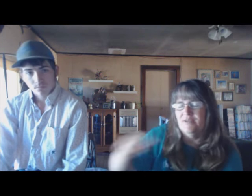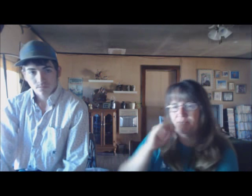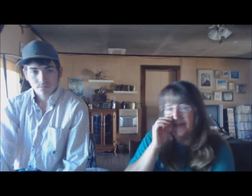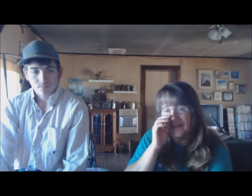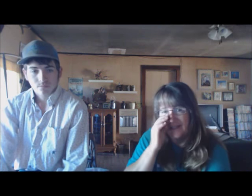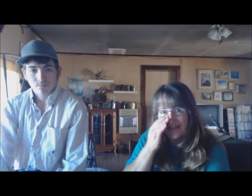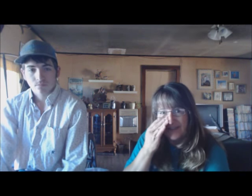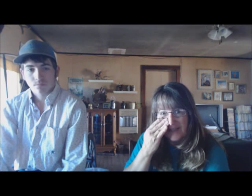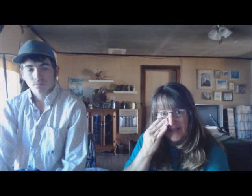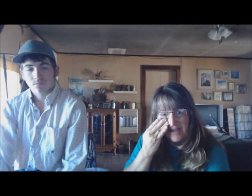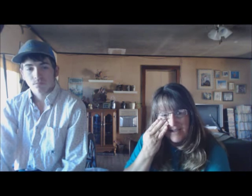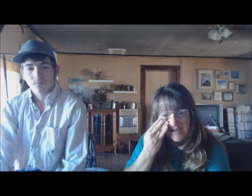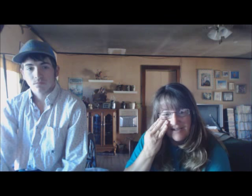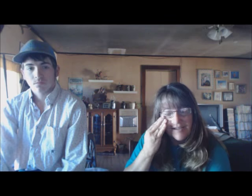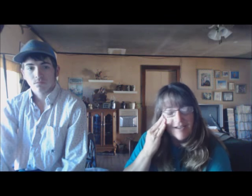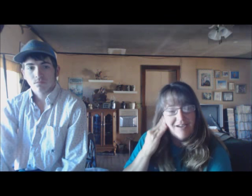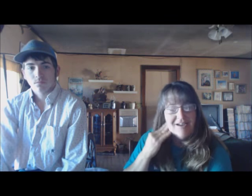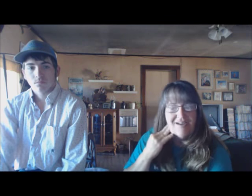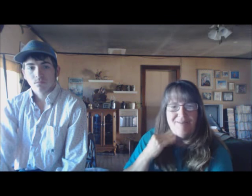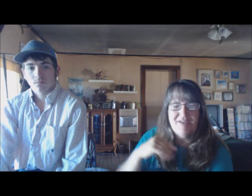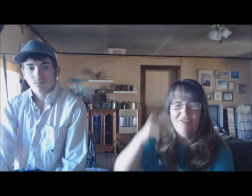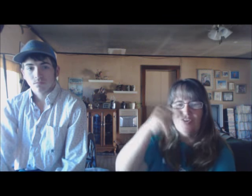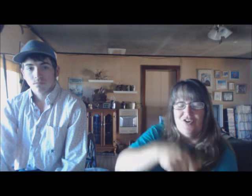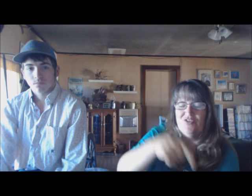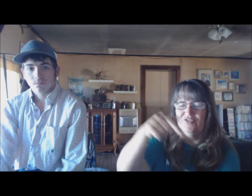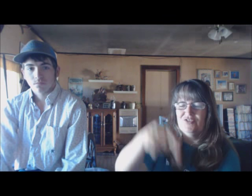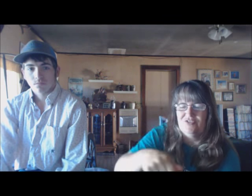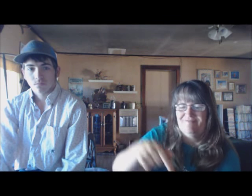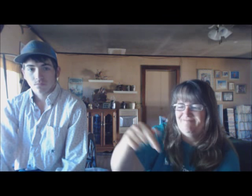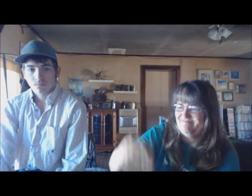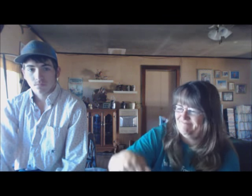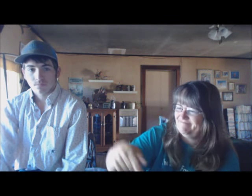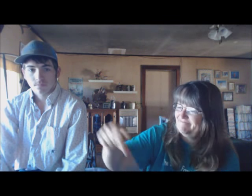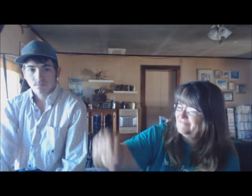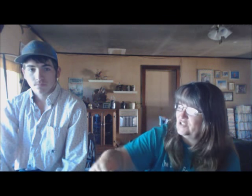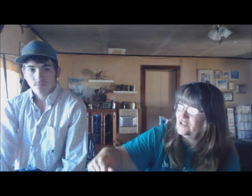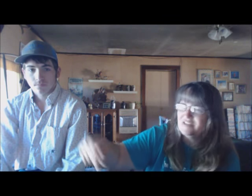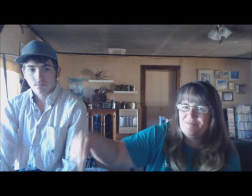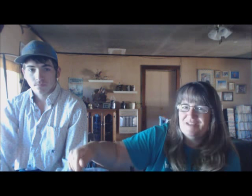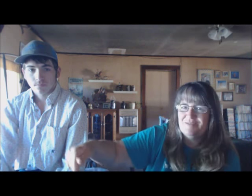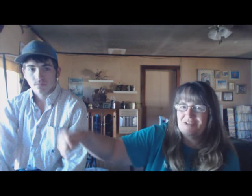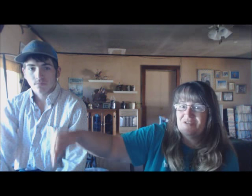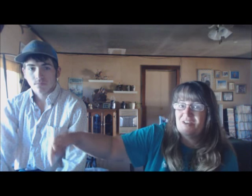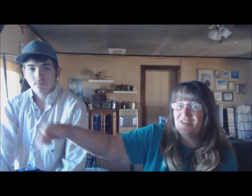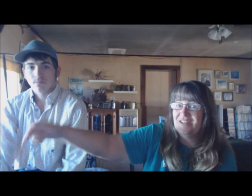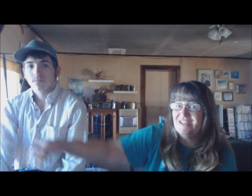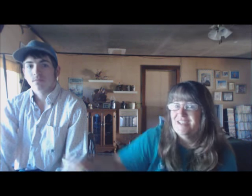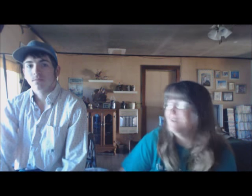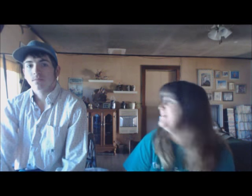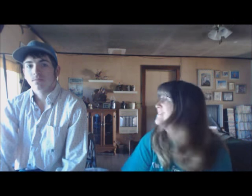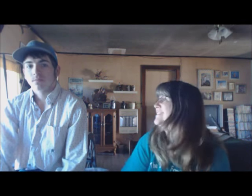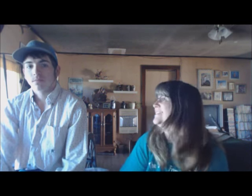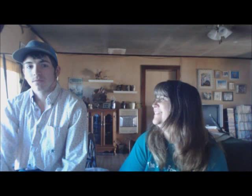I had planted of seeds, um, have little holes. So, something's been going along and digging up my seeds.